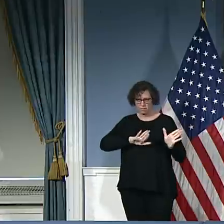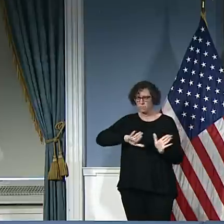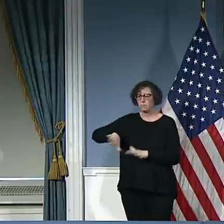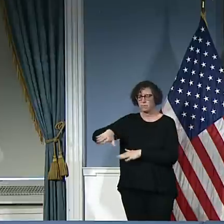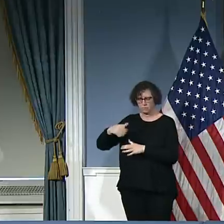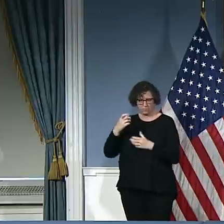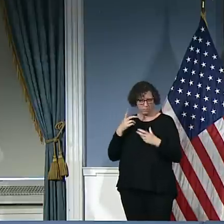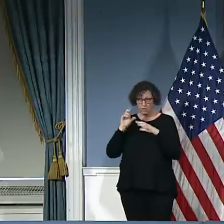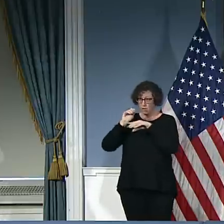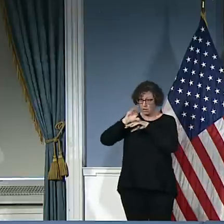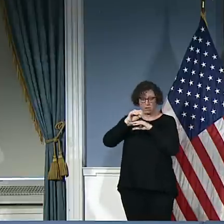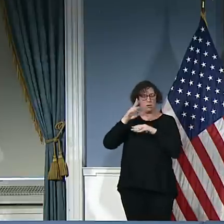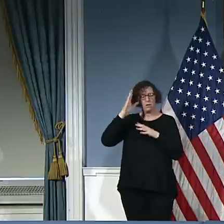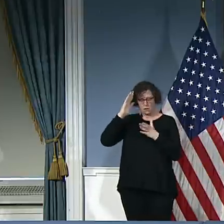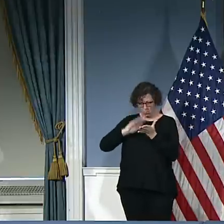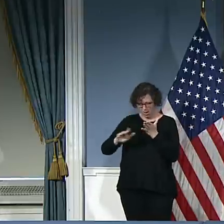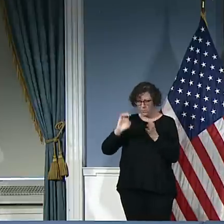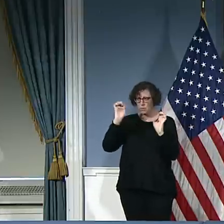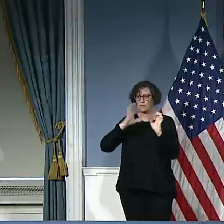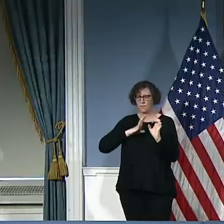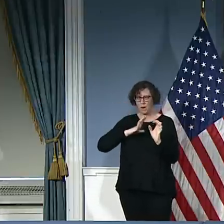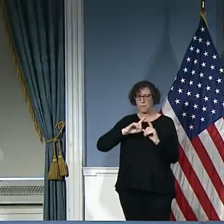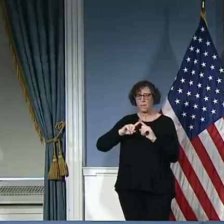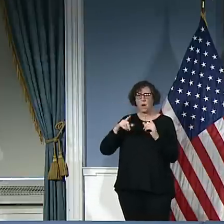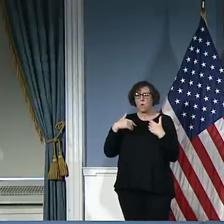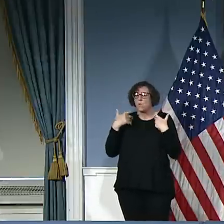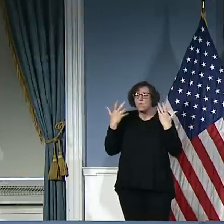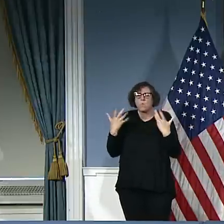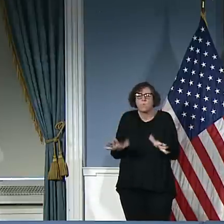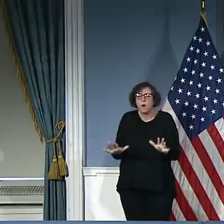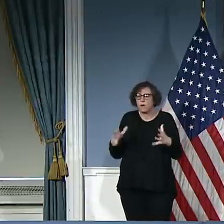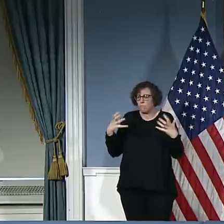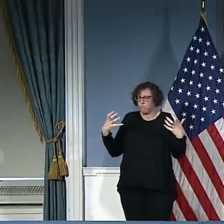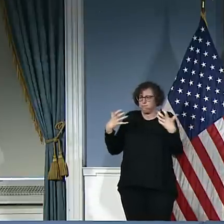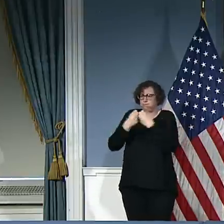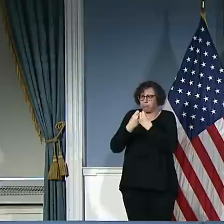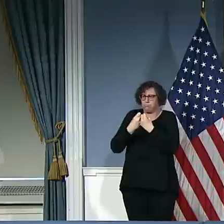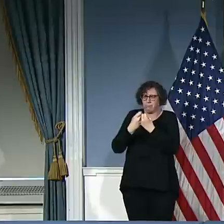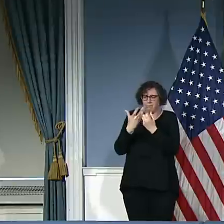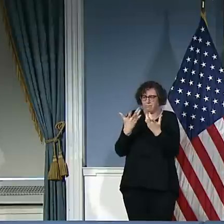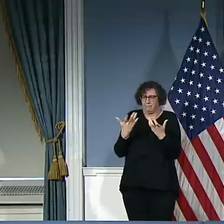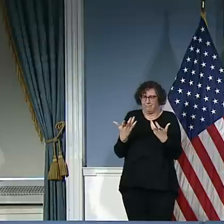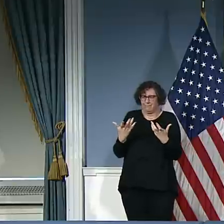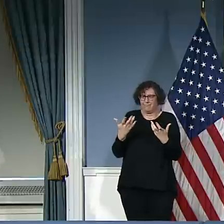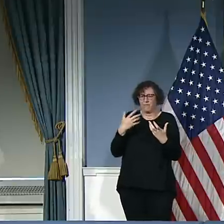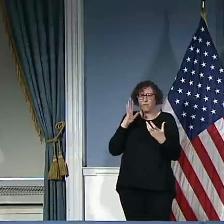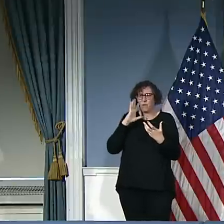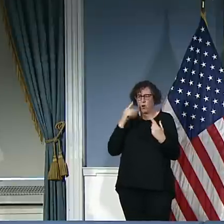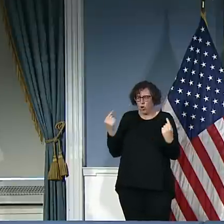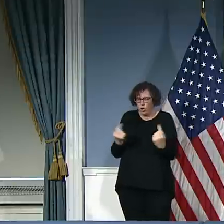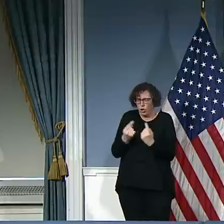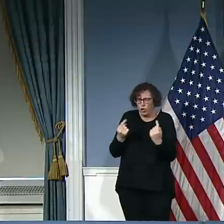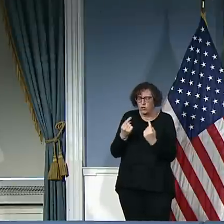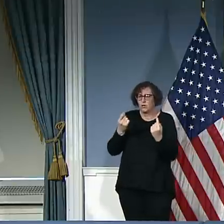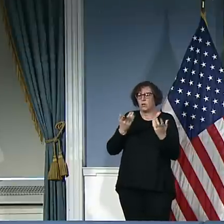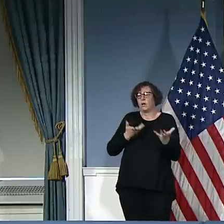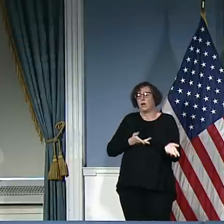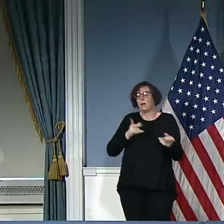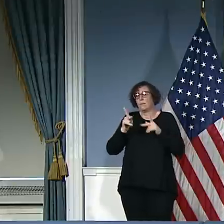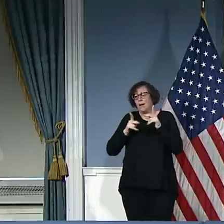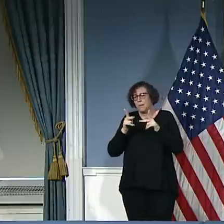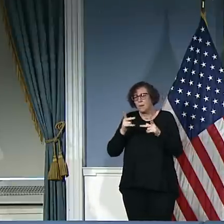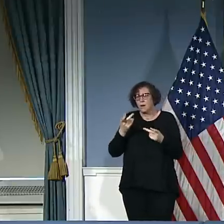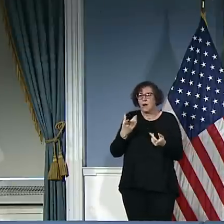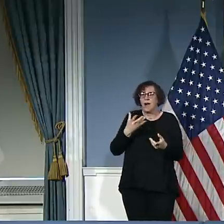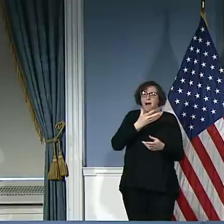is any additional crash that harms your fellow New Yorkers and takes up yet another bed